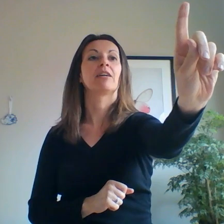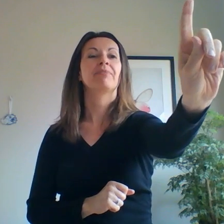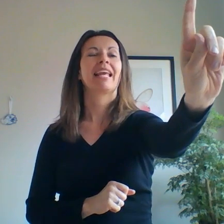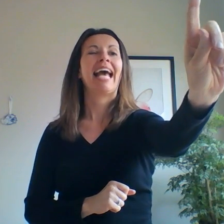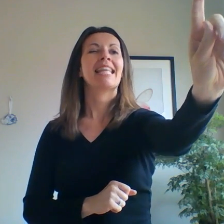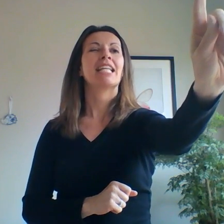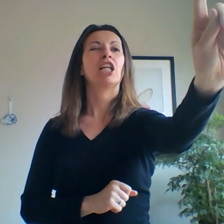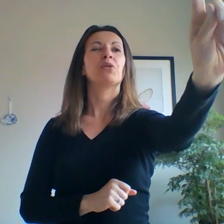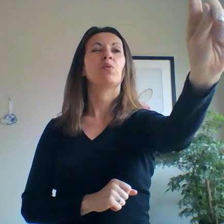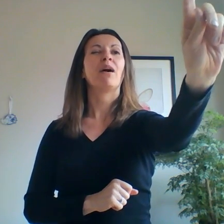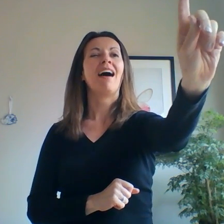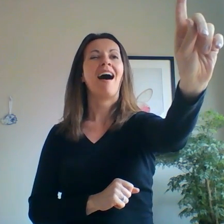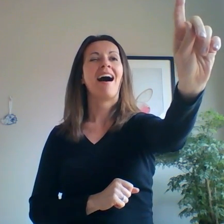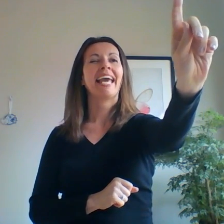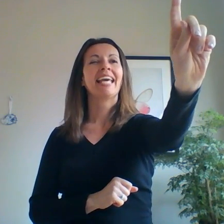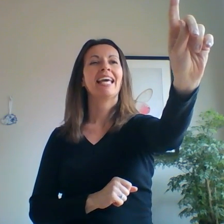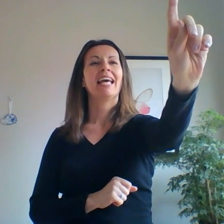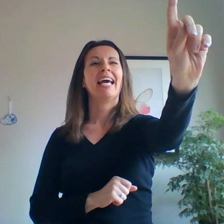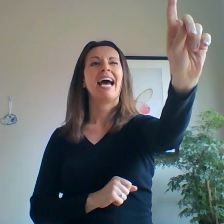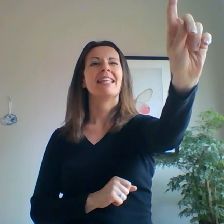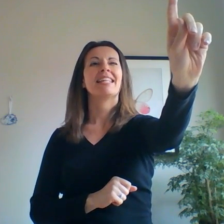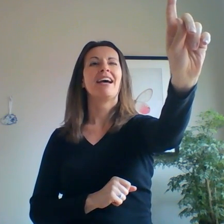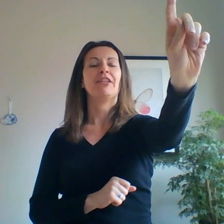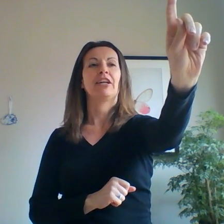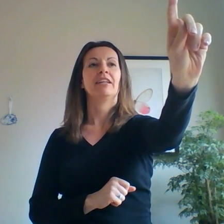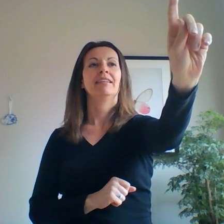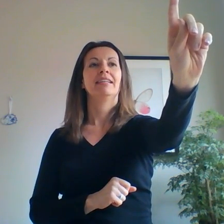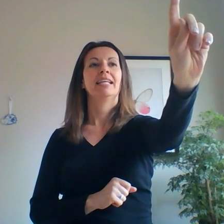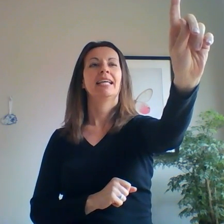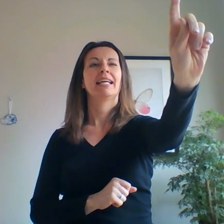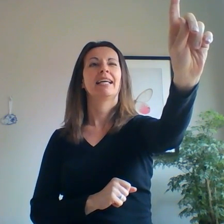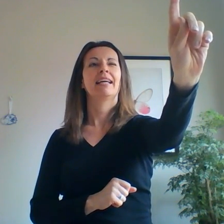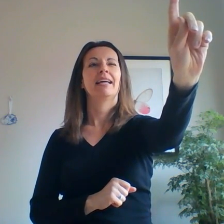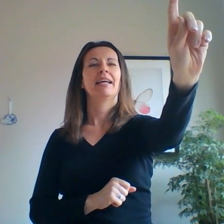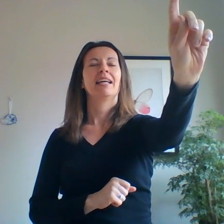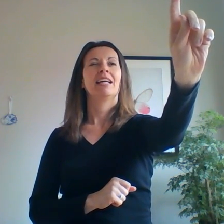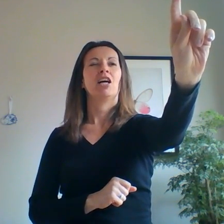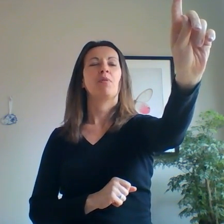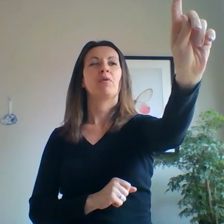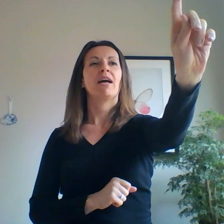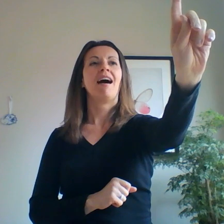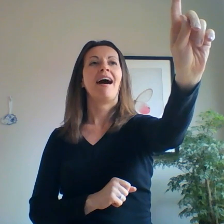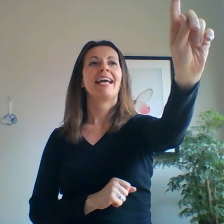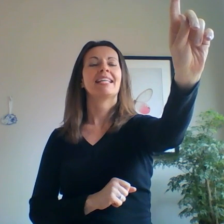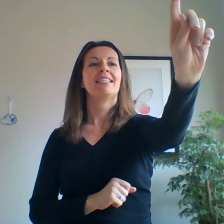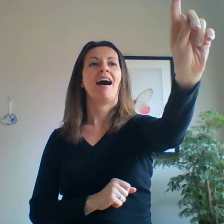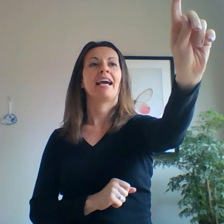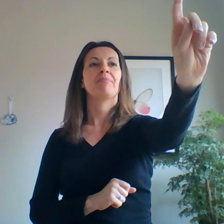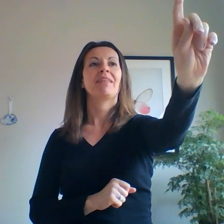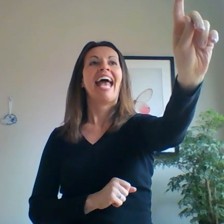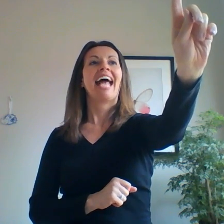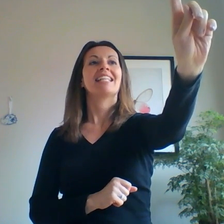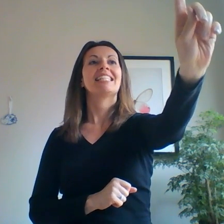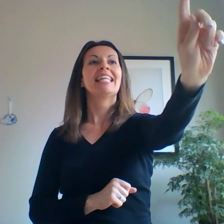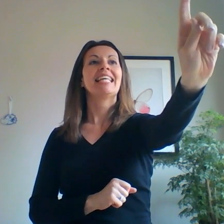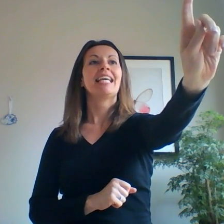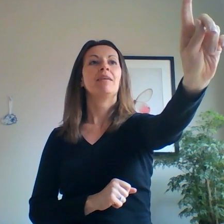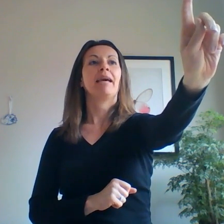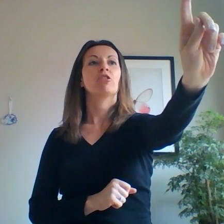and then close one eye and then the other. Open one eye at a time and see the image